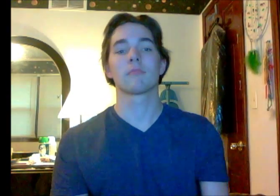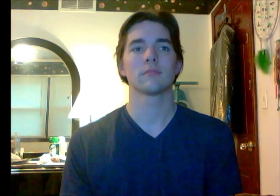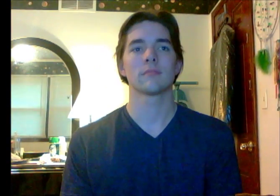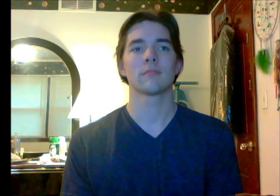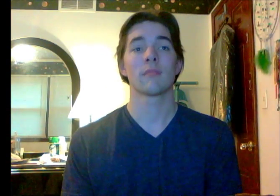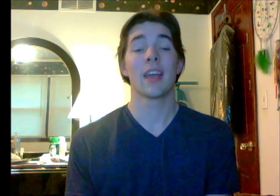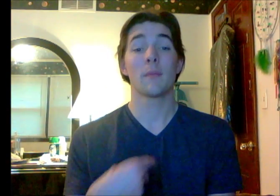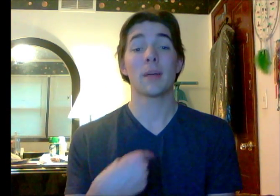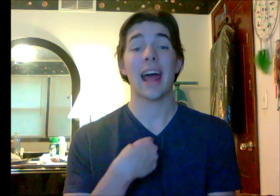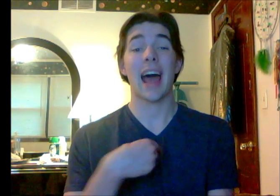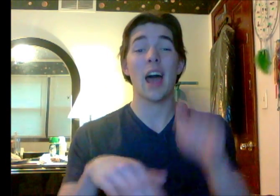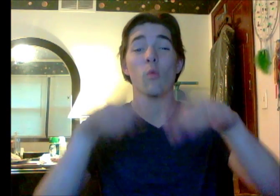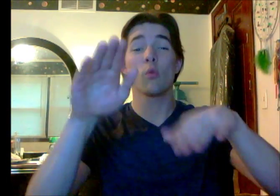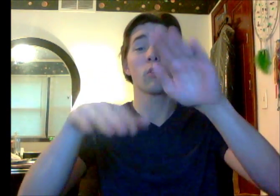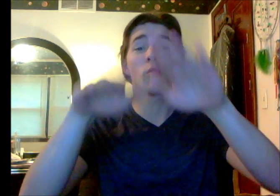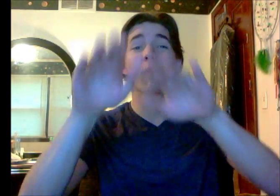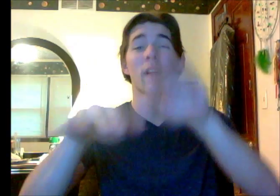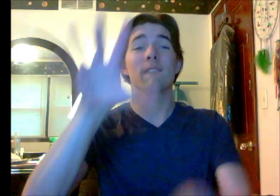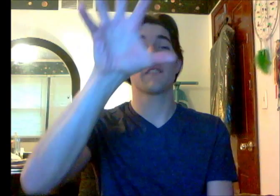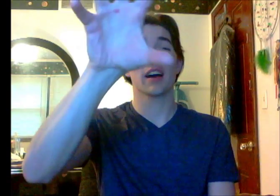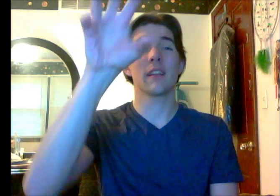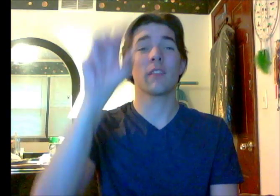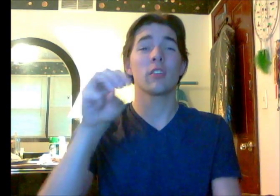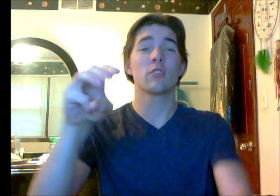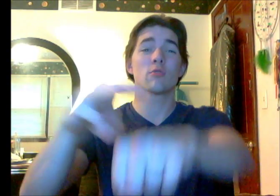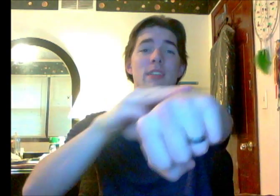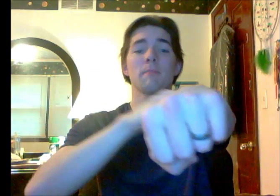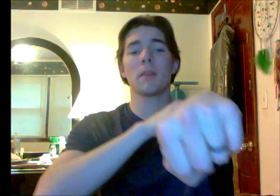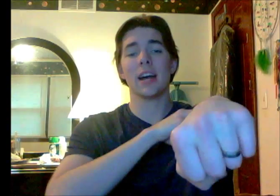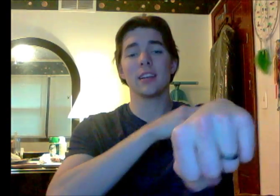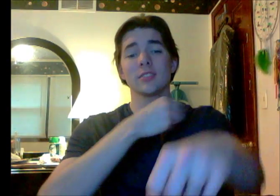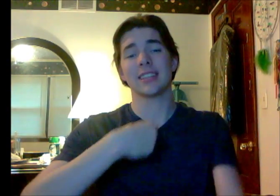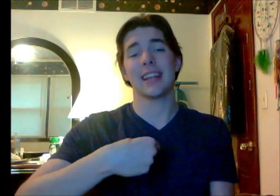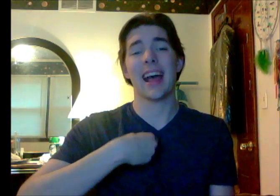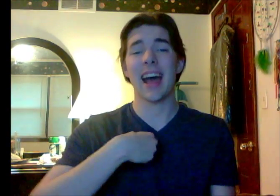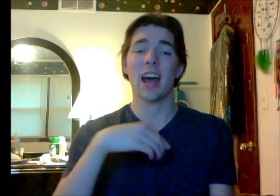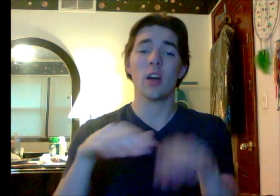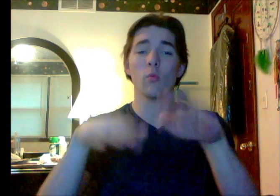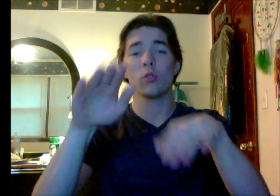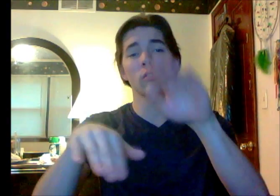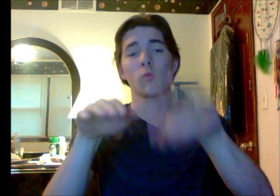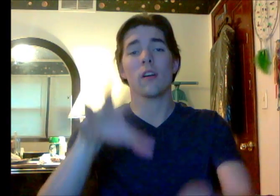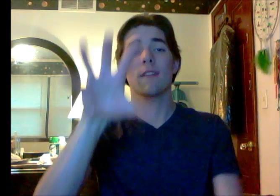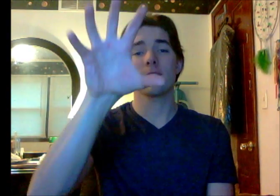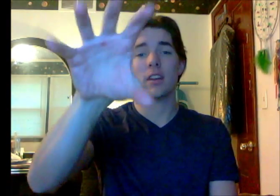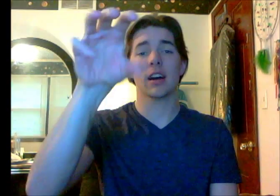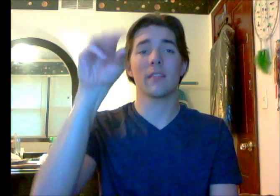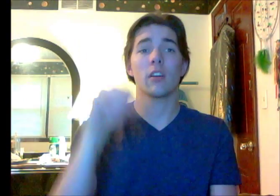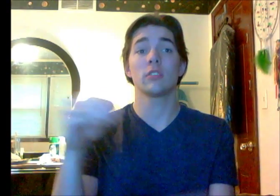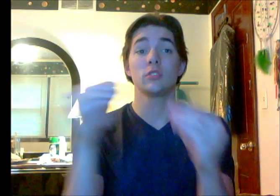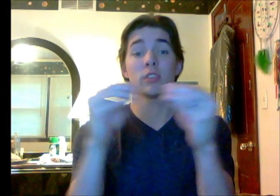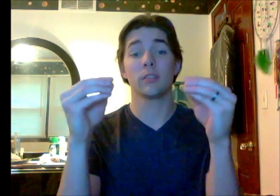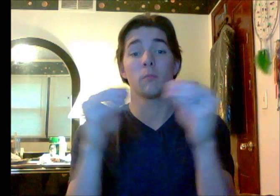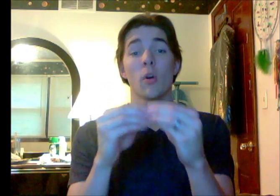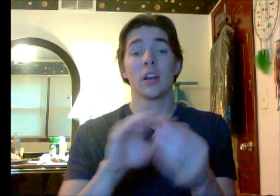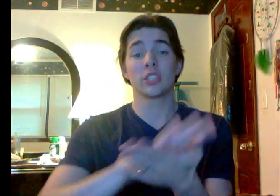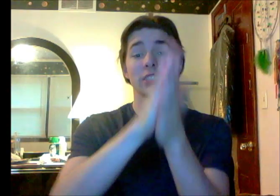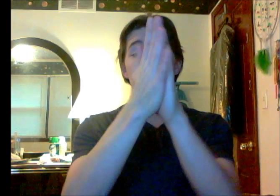But I would walk 500 miles And I would walk 500 more